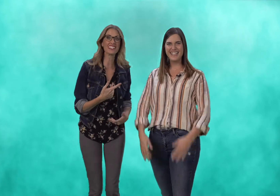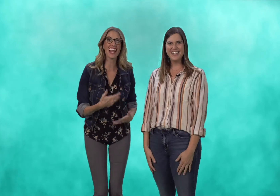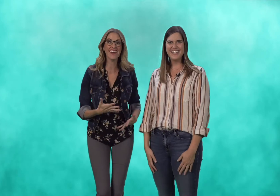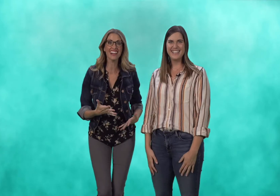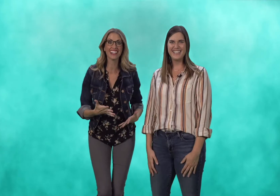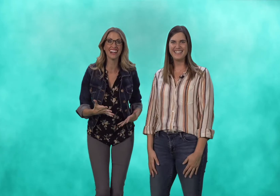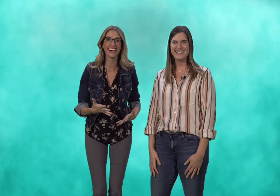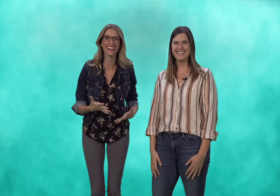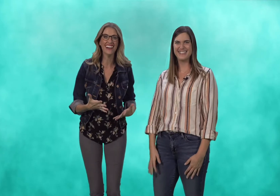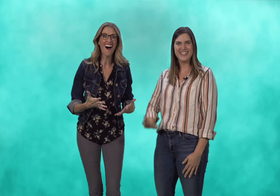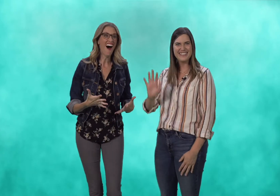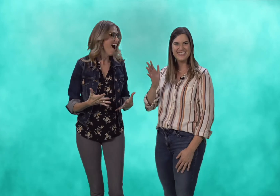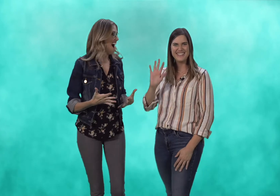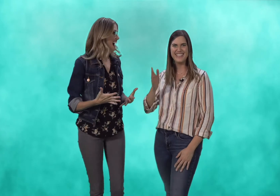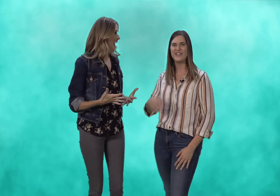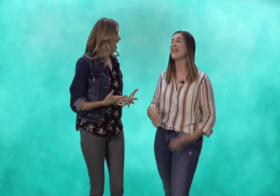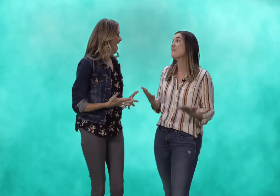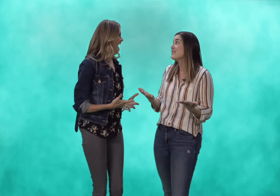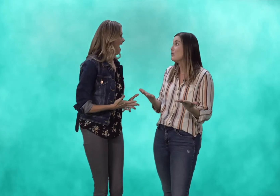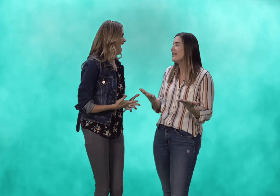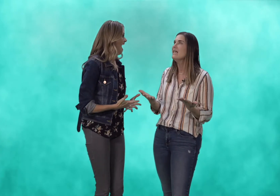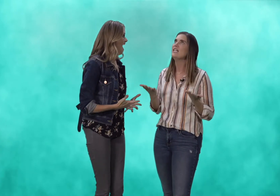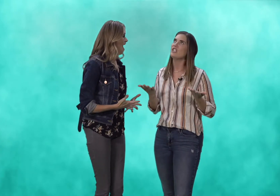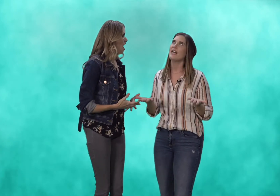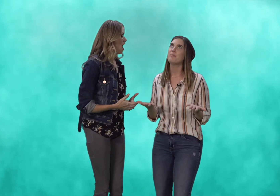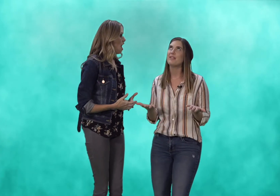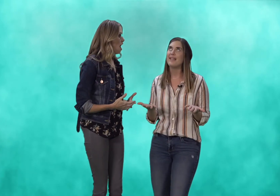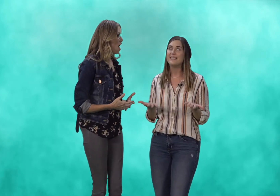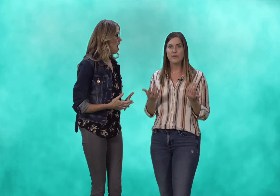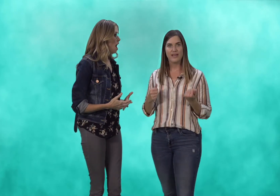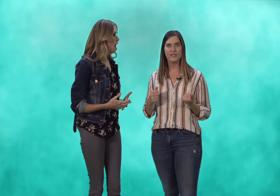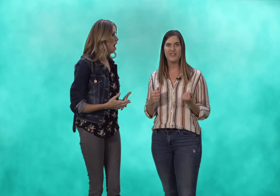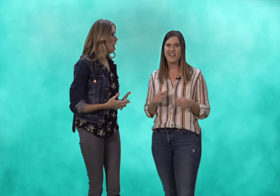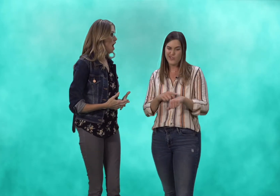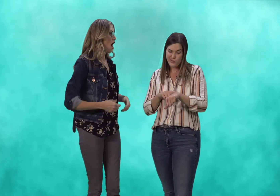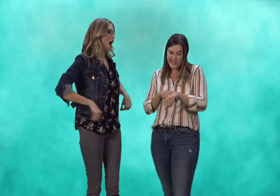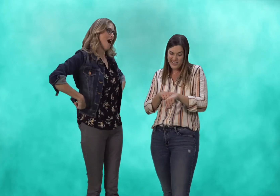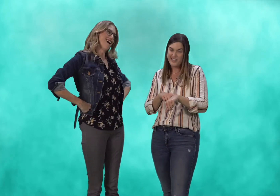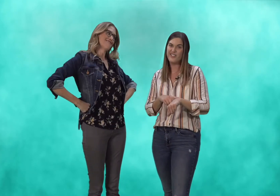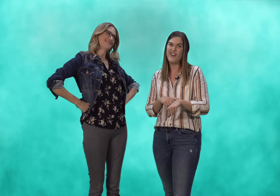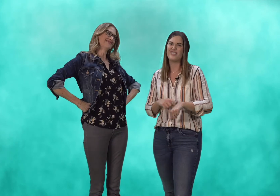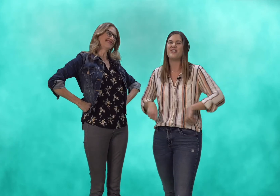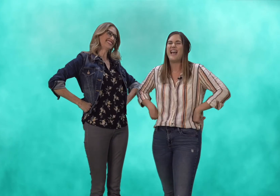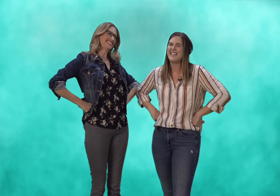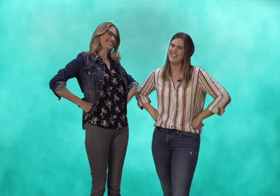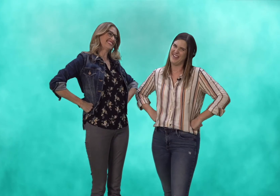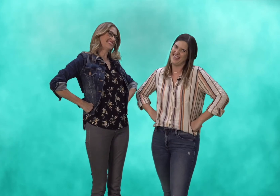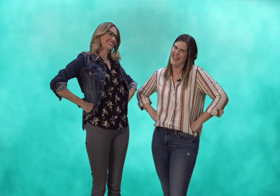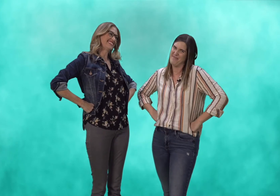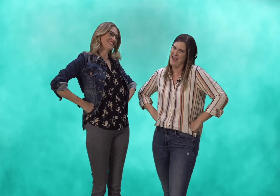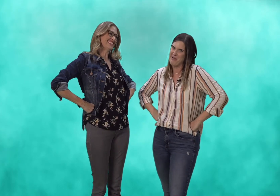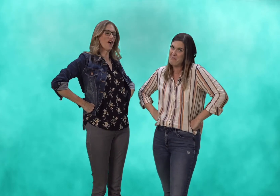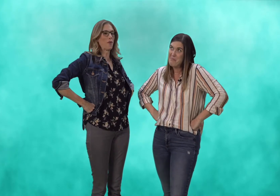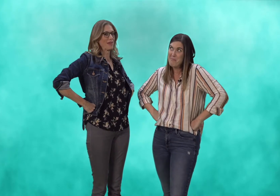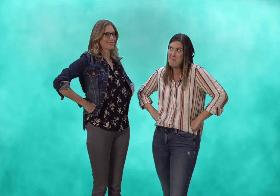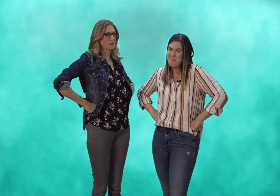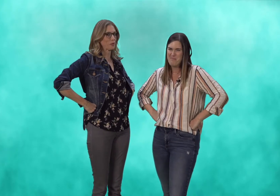erica it's good to see you yeah miss wit she had a play date without olivia and it's running a little long so she asked if i could help out oh miss wit